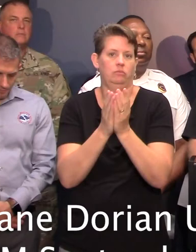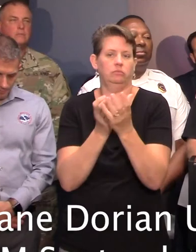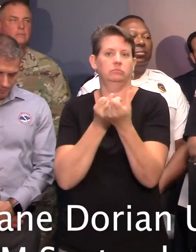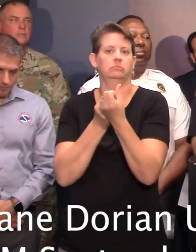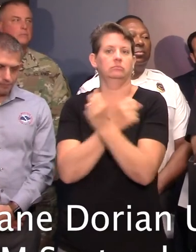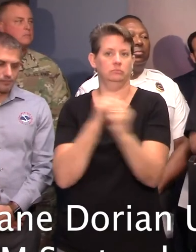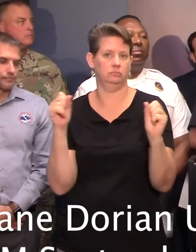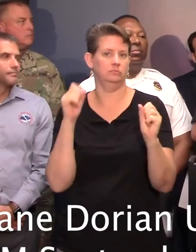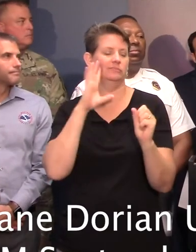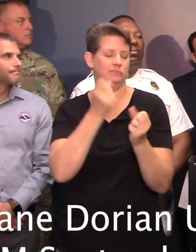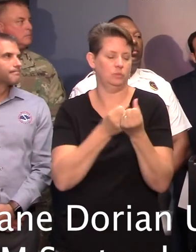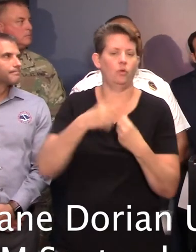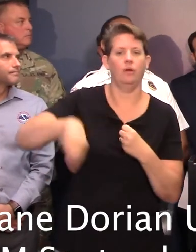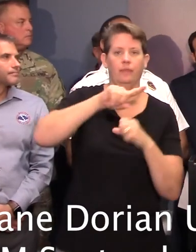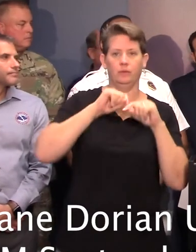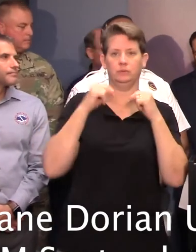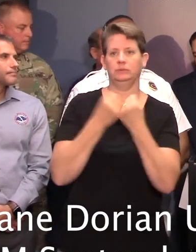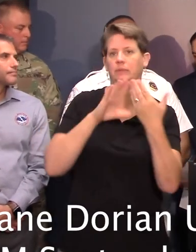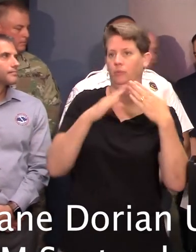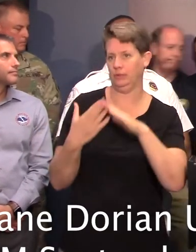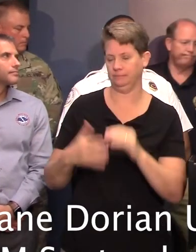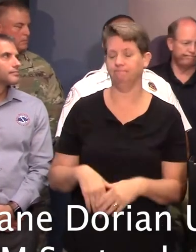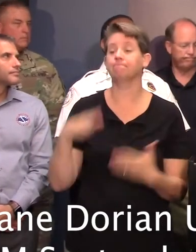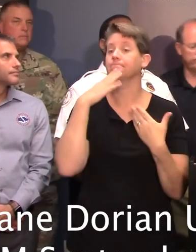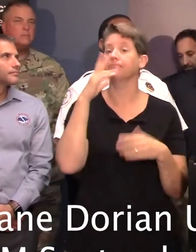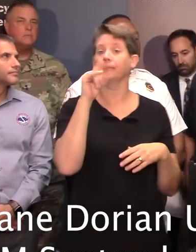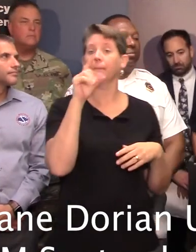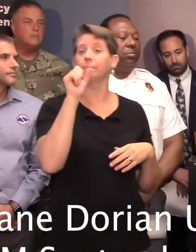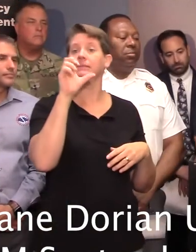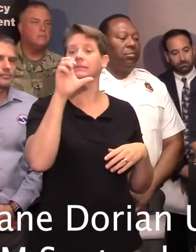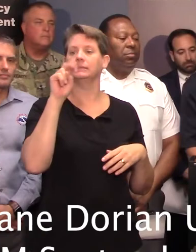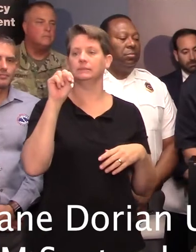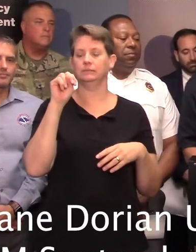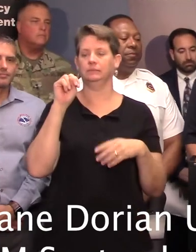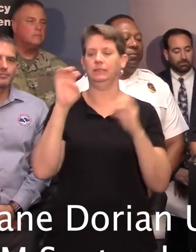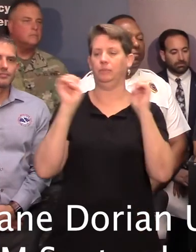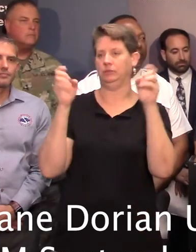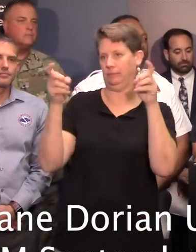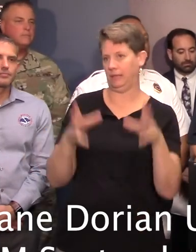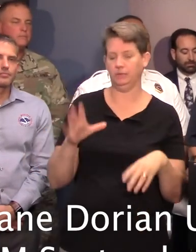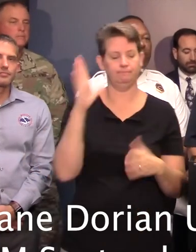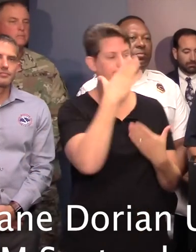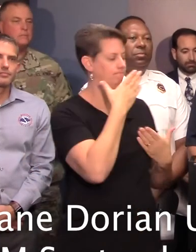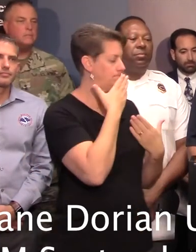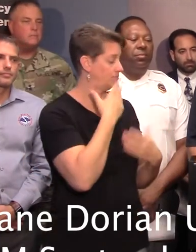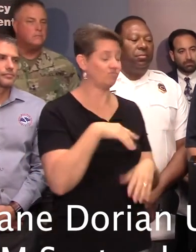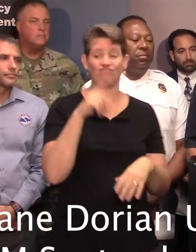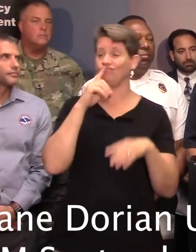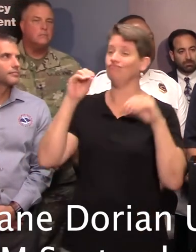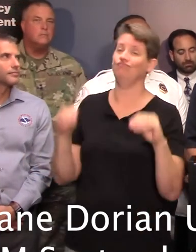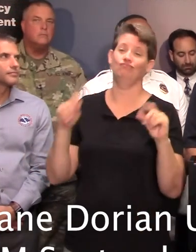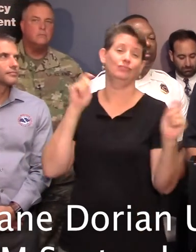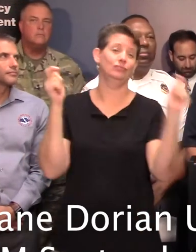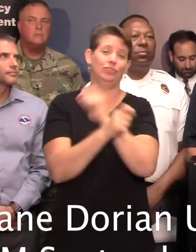communities. Thank you. Thank you, sir. Kim Stenson, Emergency Management Division. Thank you, sir. There's really no change in our